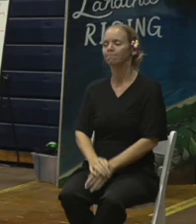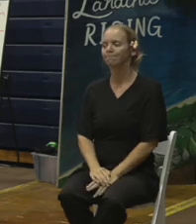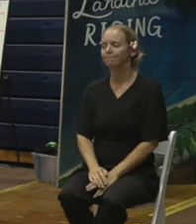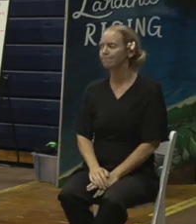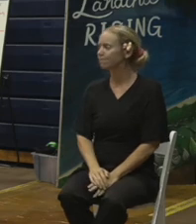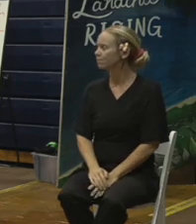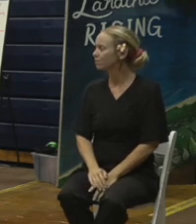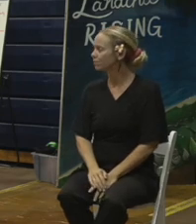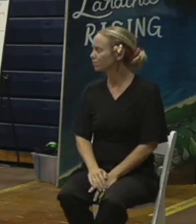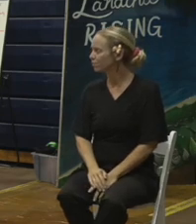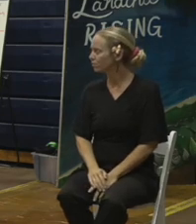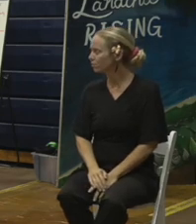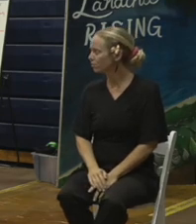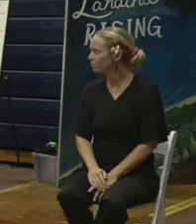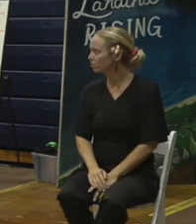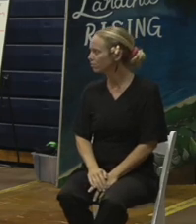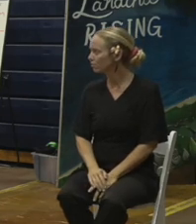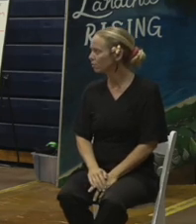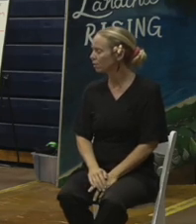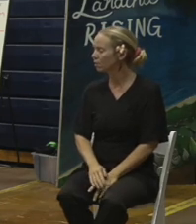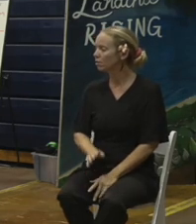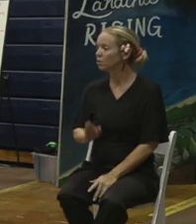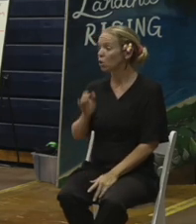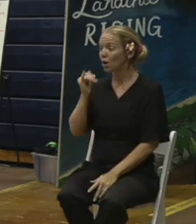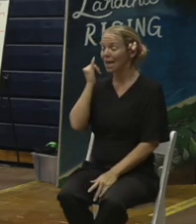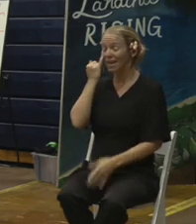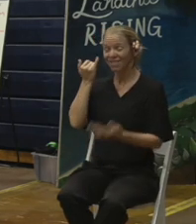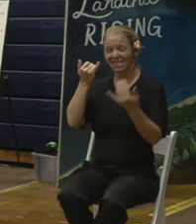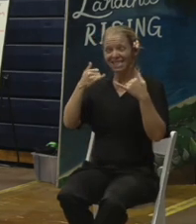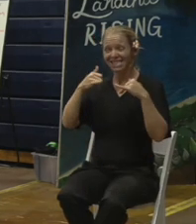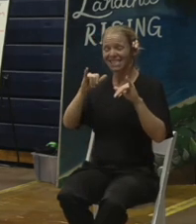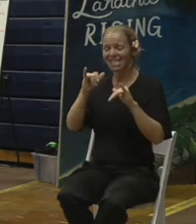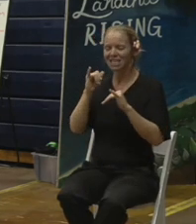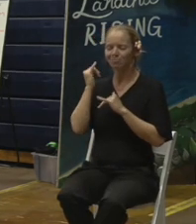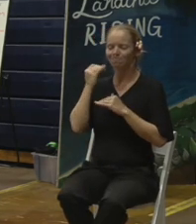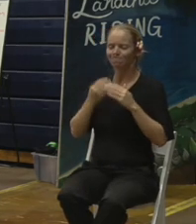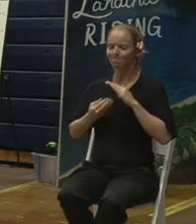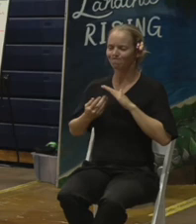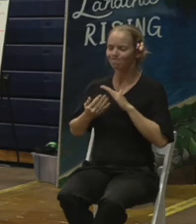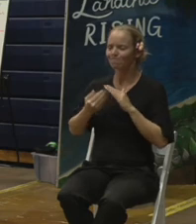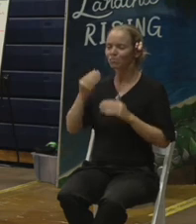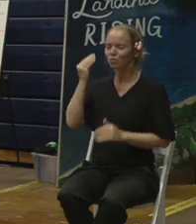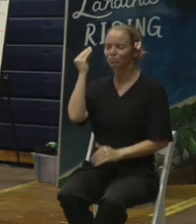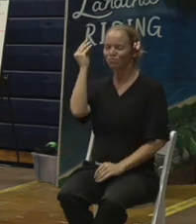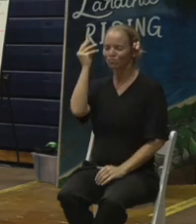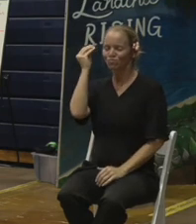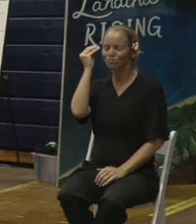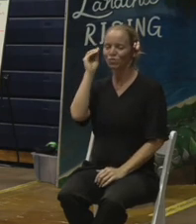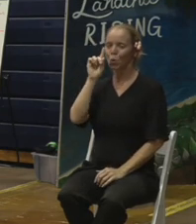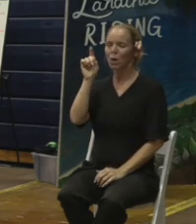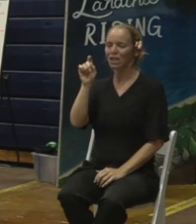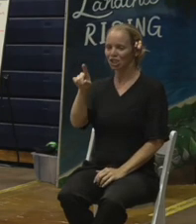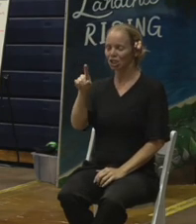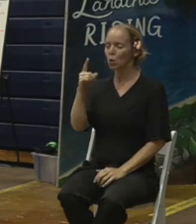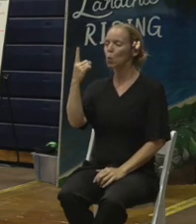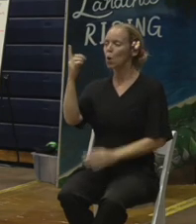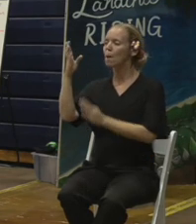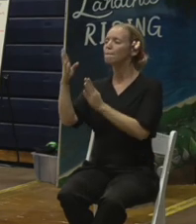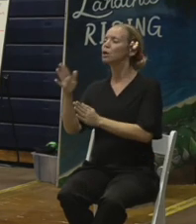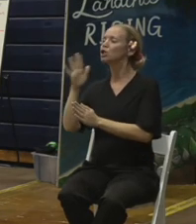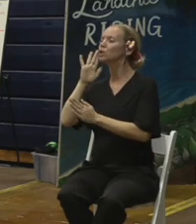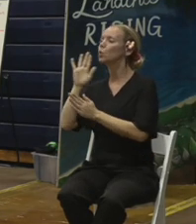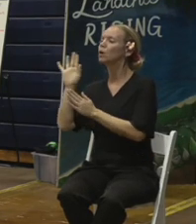When you do have your question, we'll ask you to raise your paper and one of our Kukua crew will run and grab it from you and bring it up.